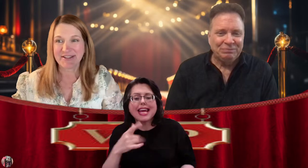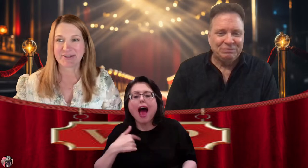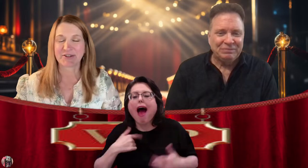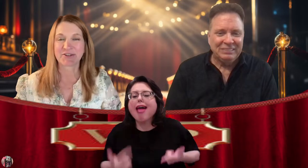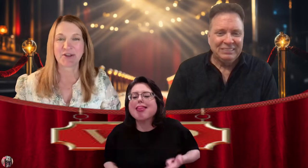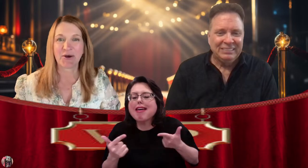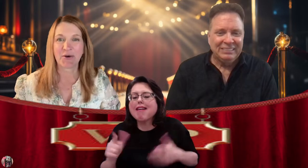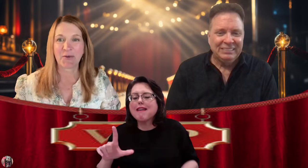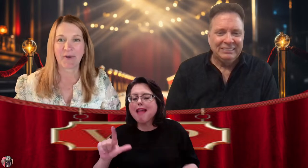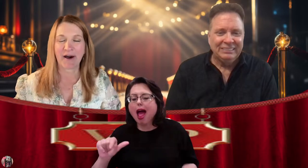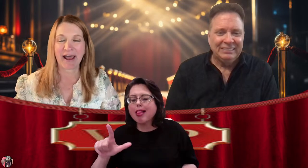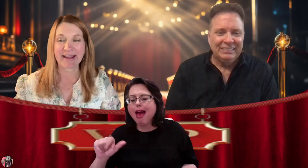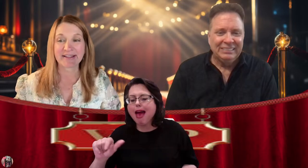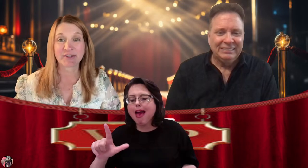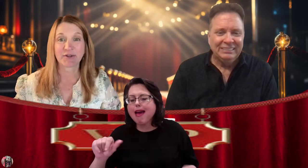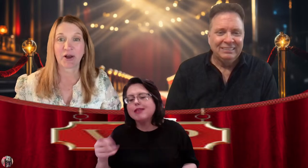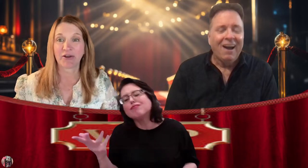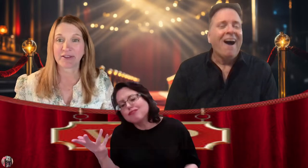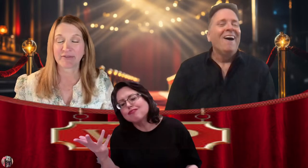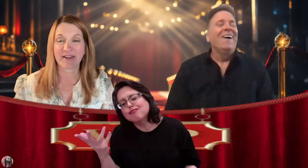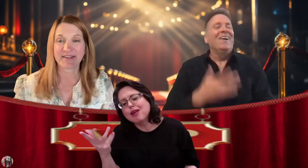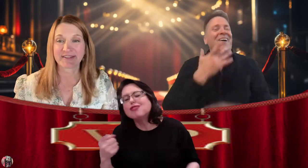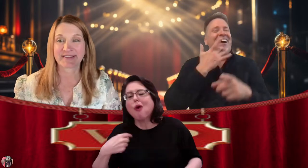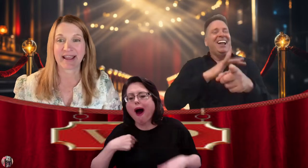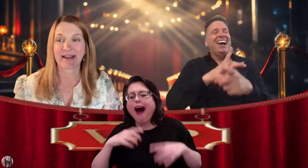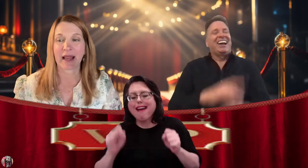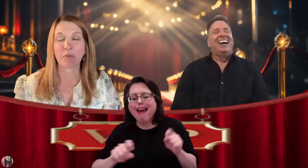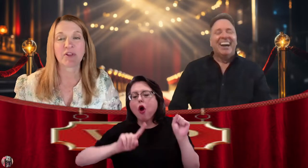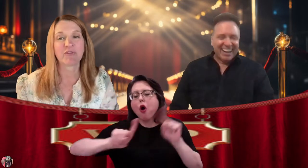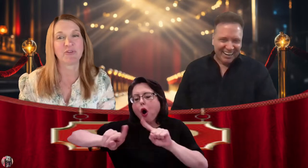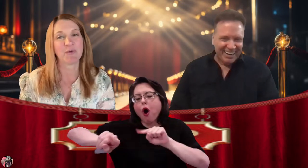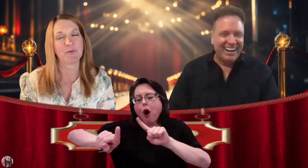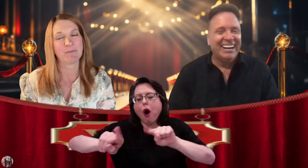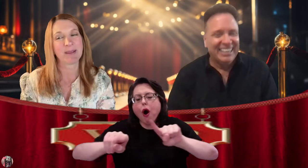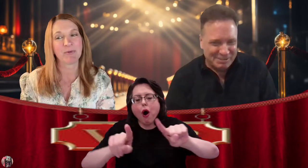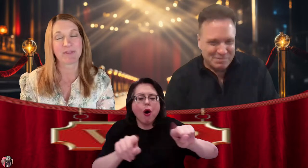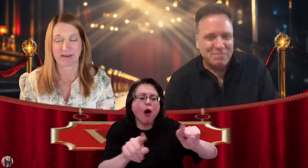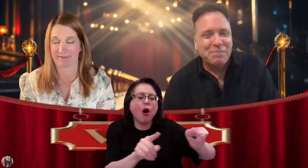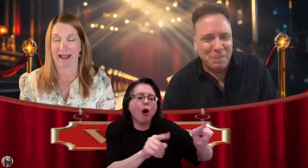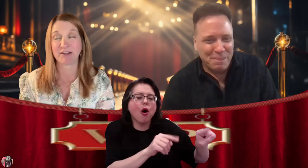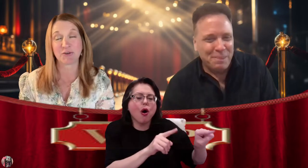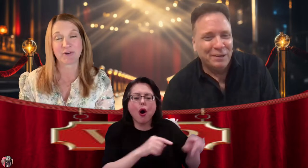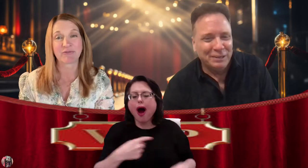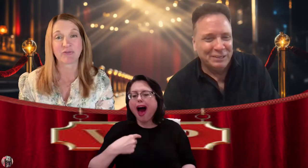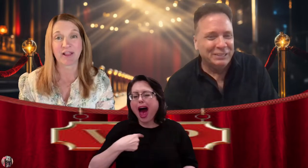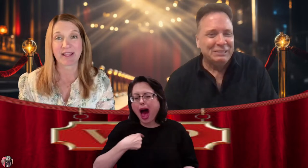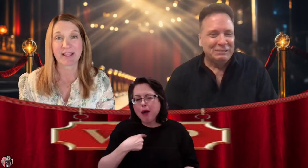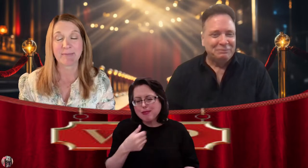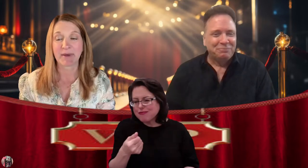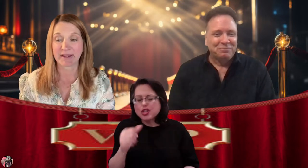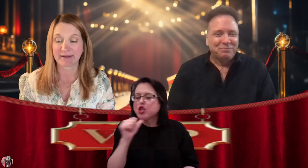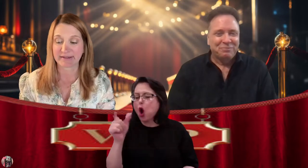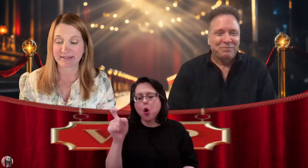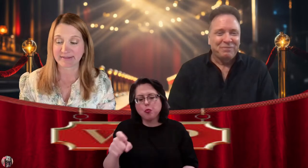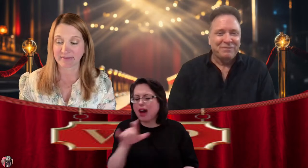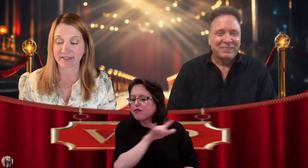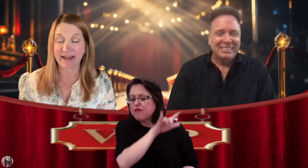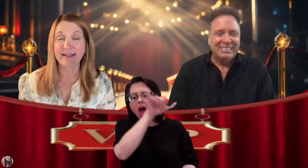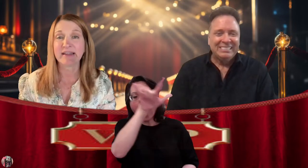so I get to go to all the events. And I'm one of the few people that I don't have to fly in. But Sign Light